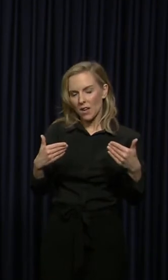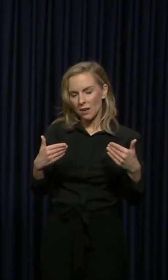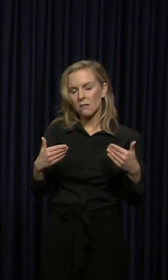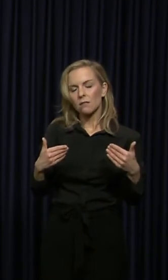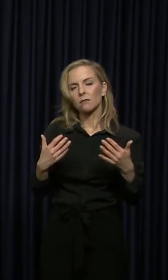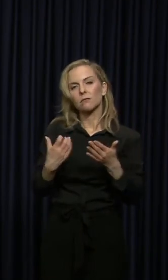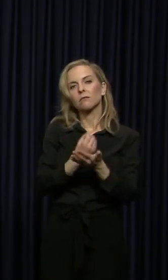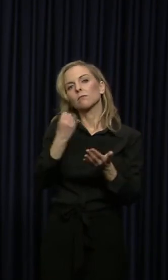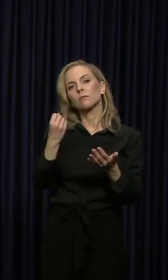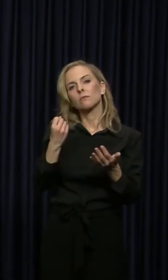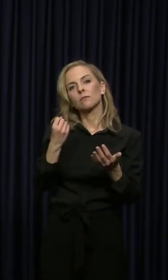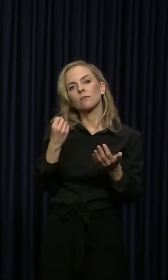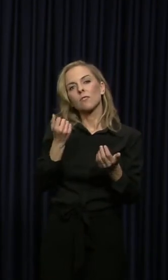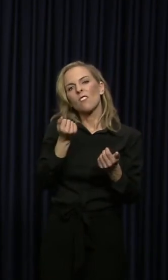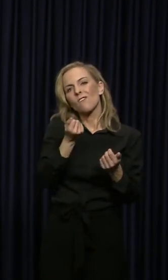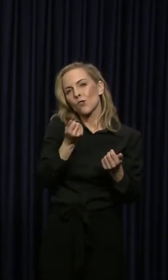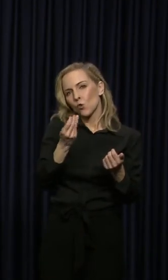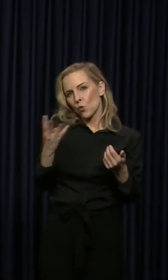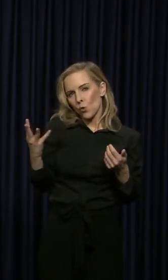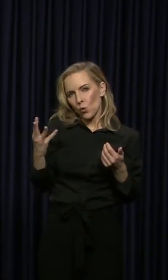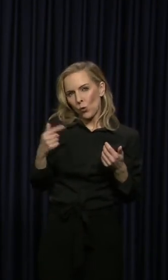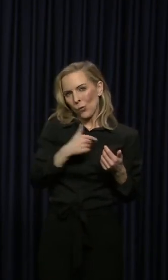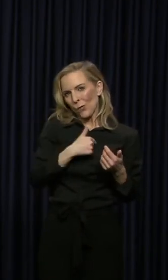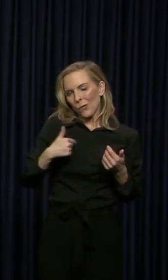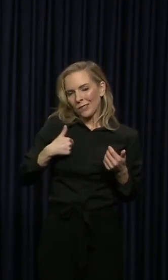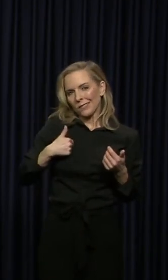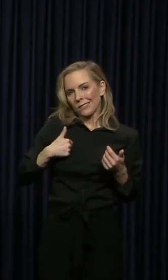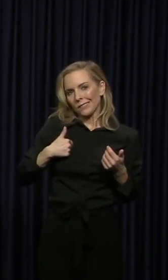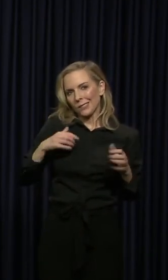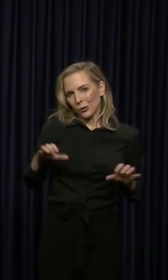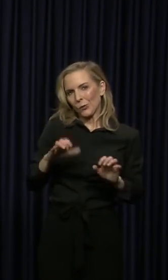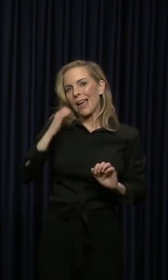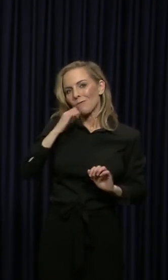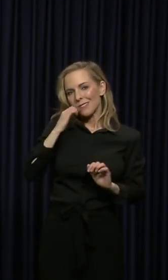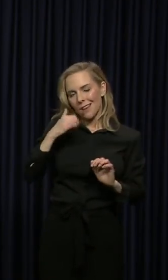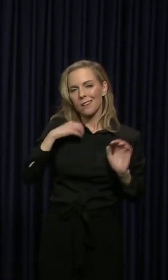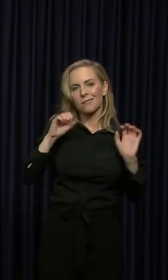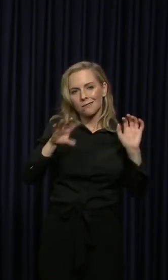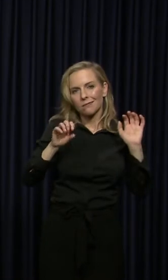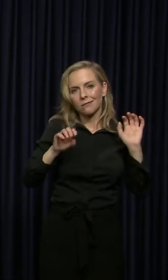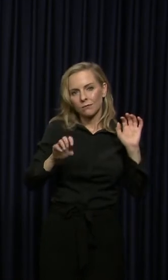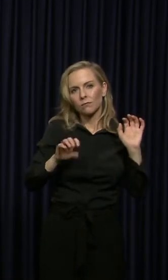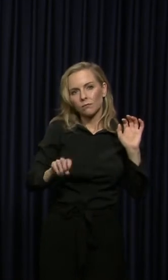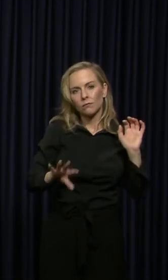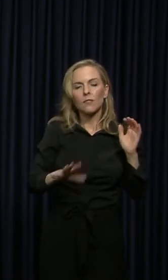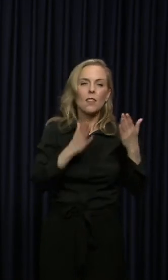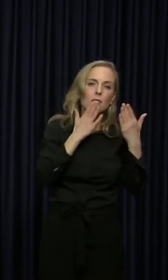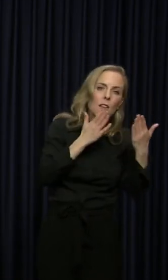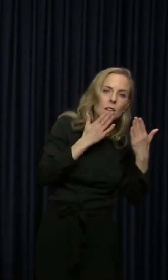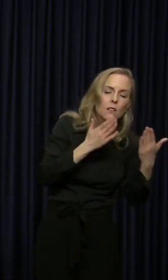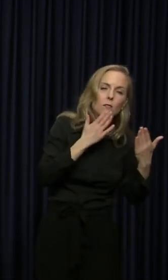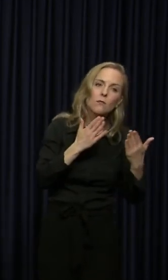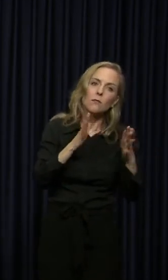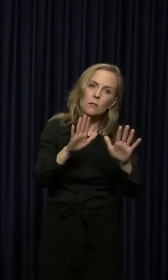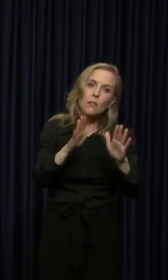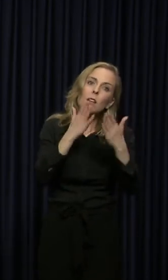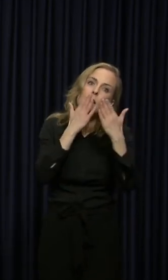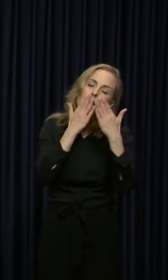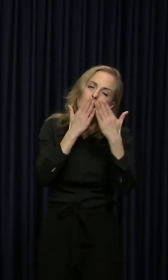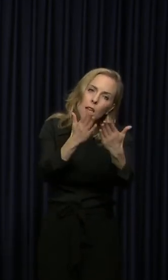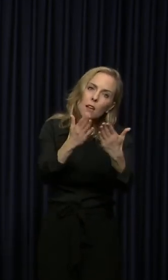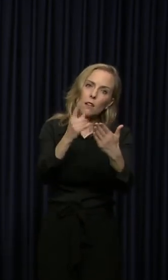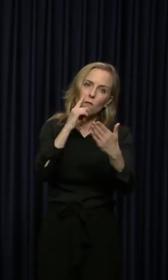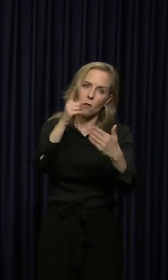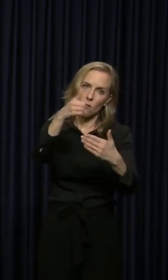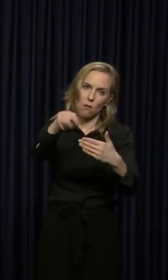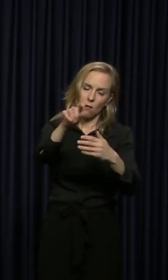a couple of the things that we do each day. You know, the thank yous. And again, thank you to everybody